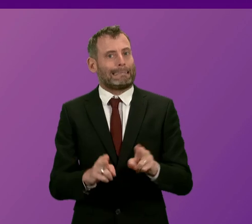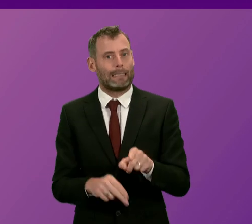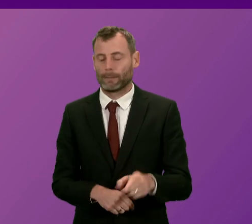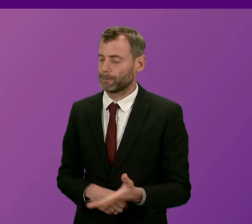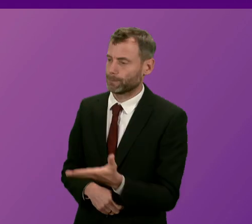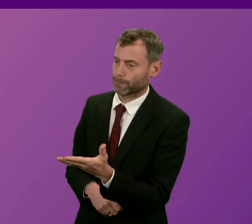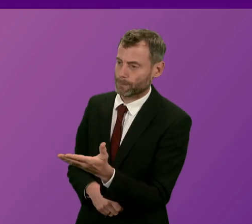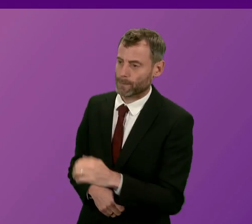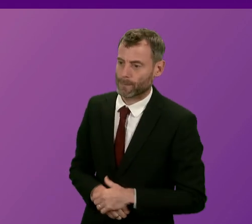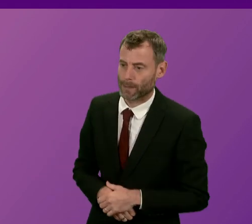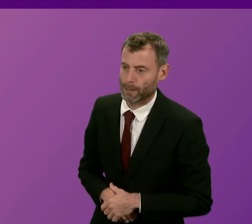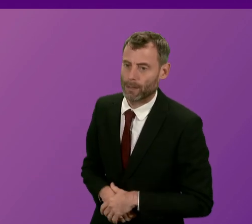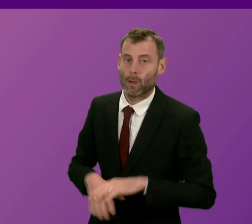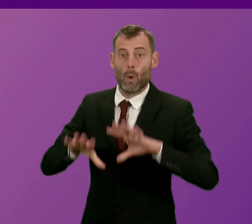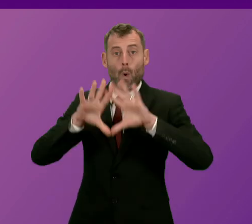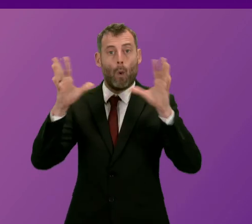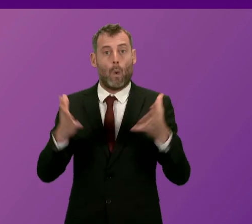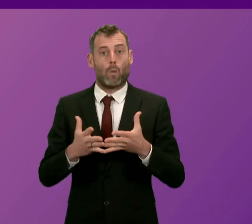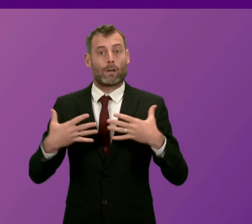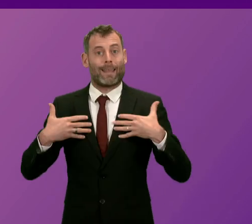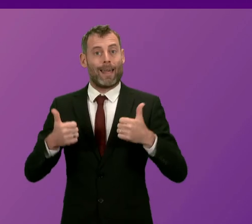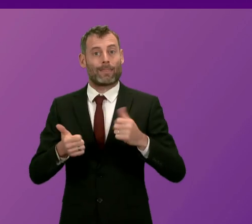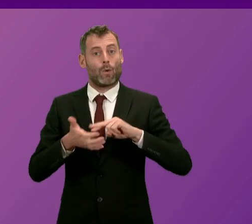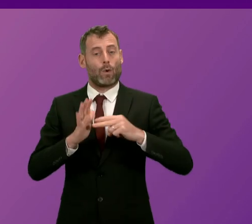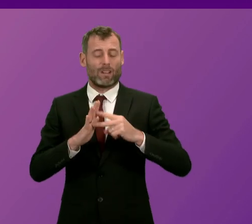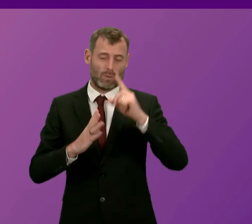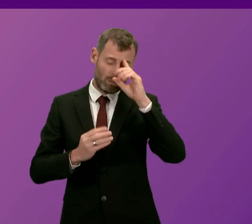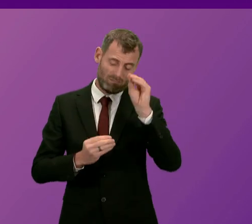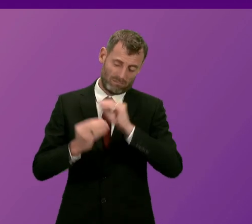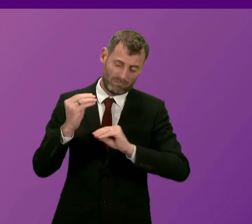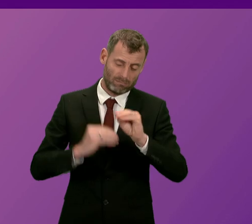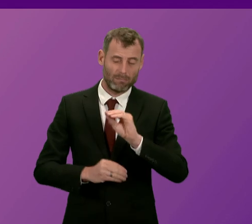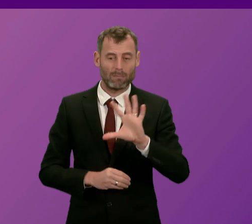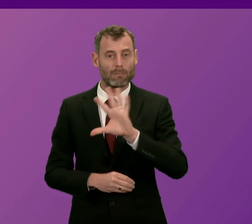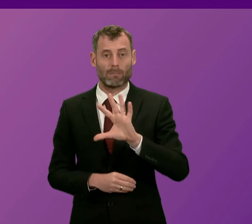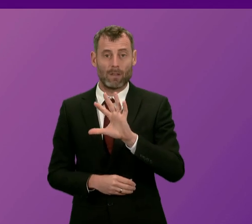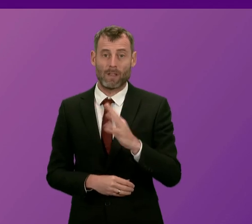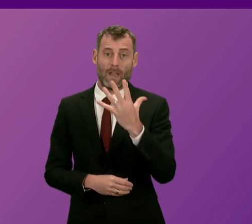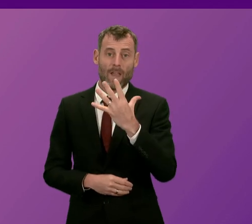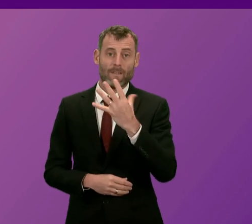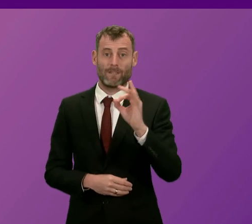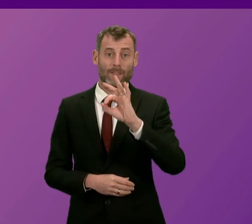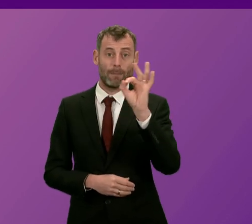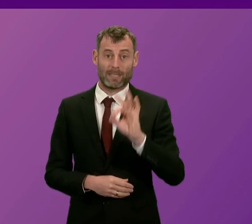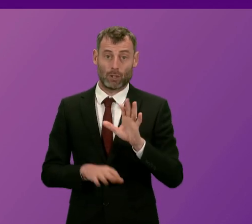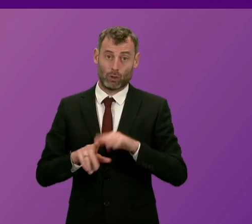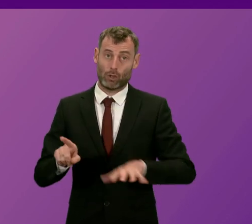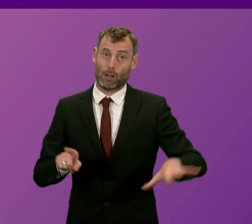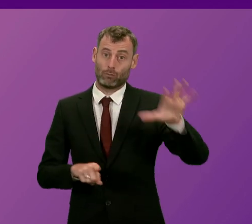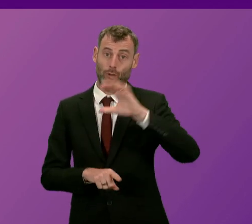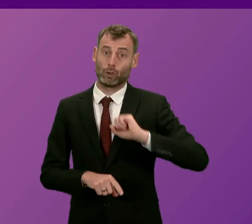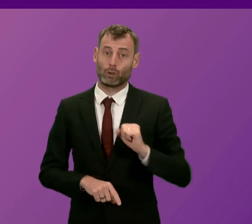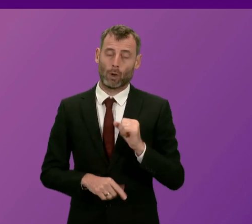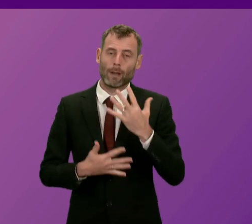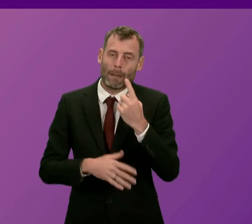The World Health Organization estimates that more than half of children in Scotland have tried alcohol before they turn